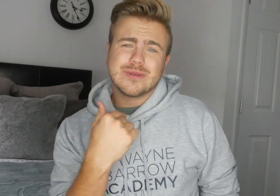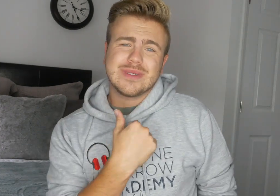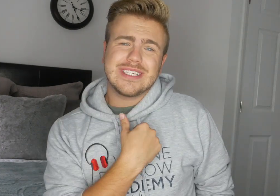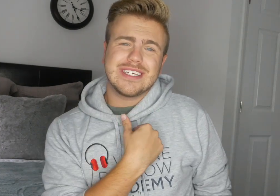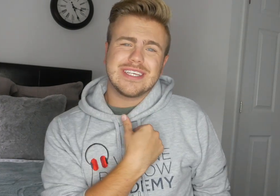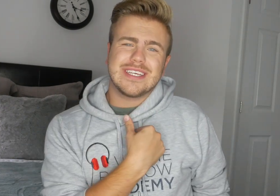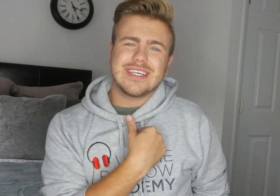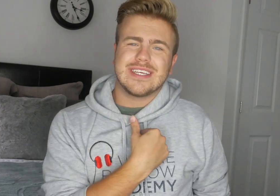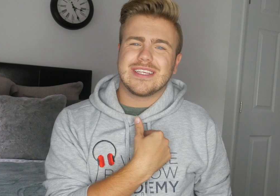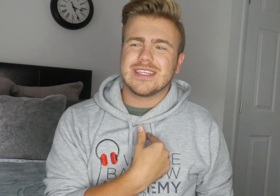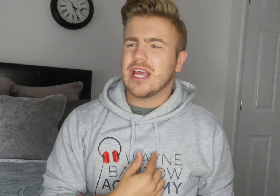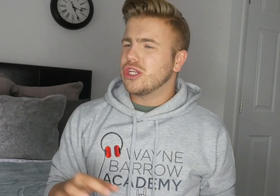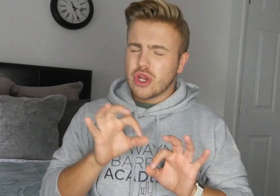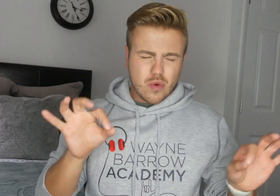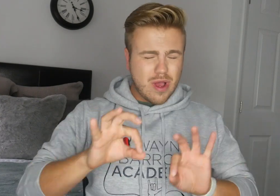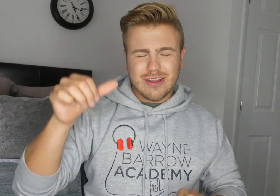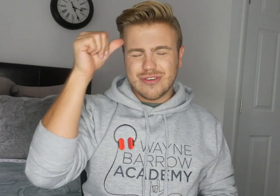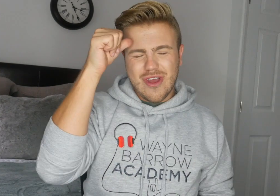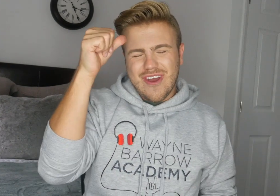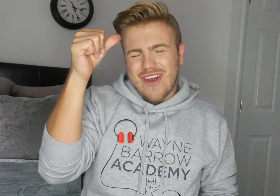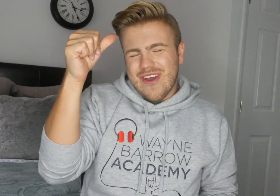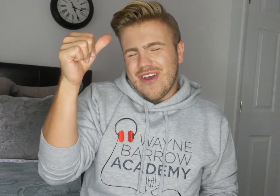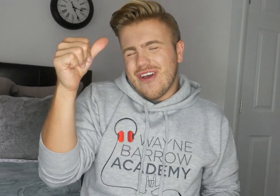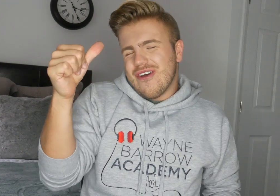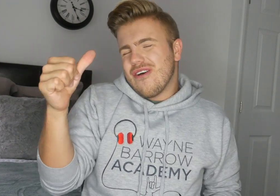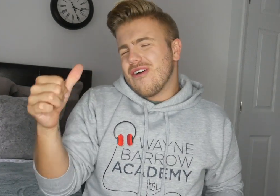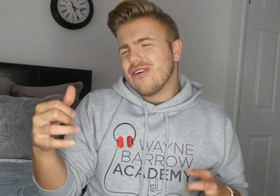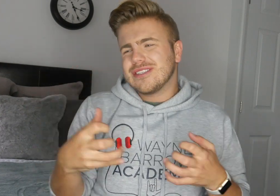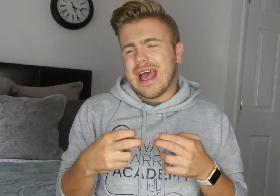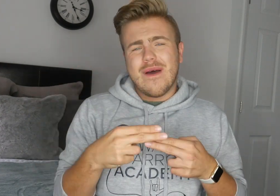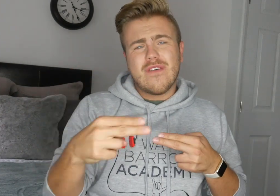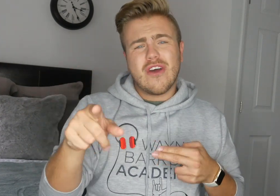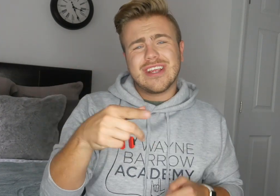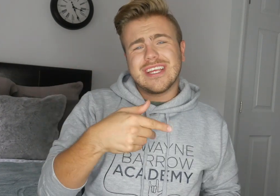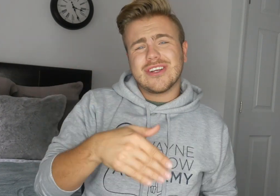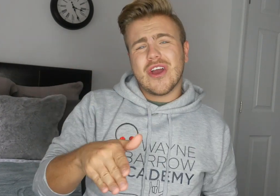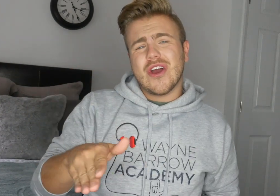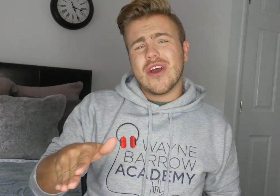me And no one knows How far it goes